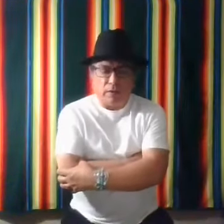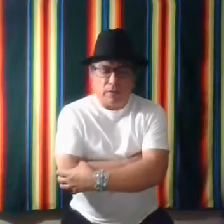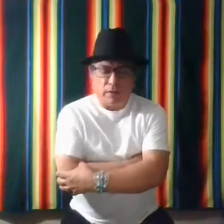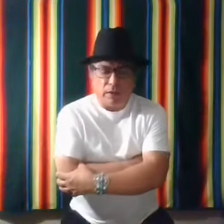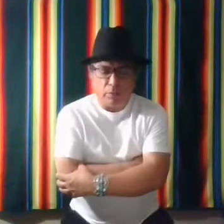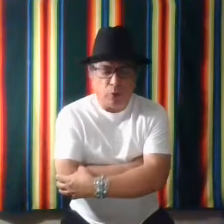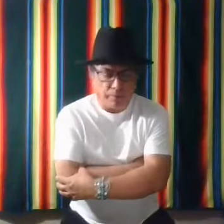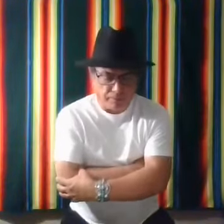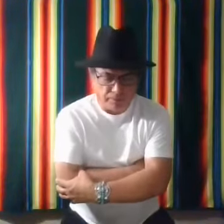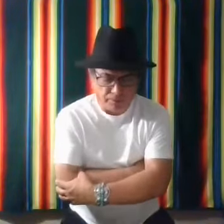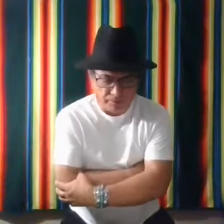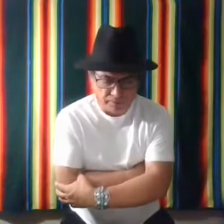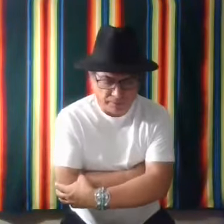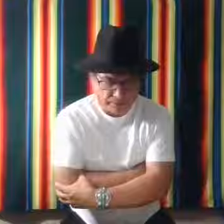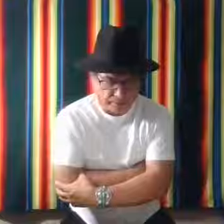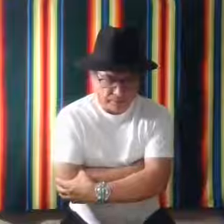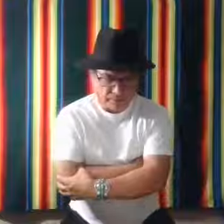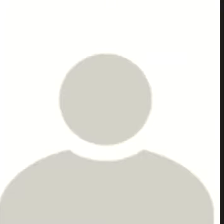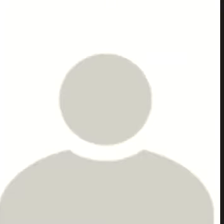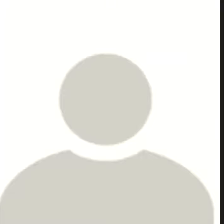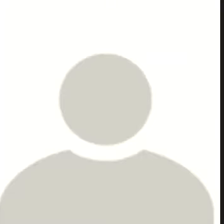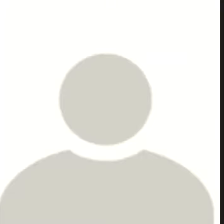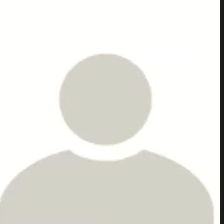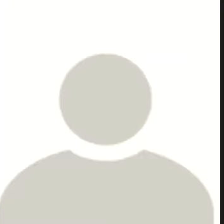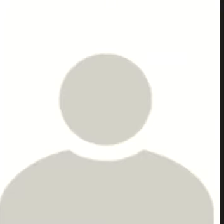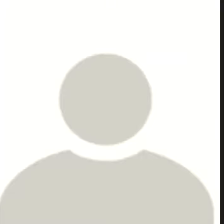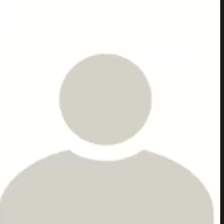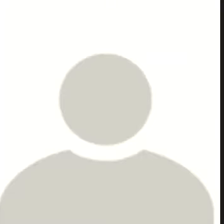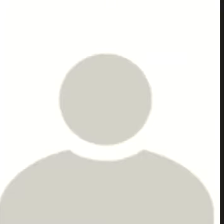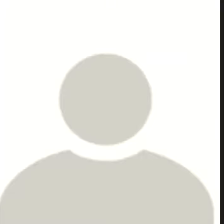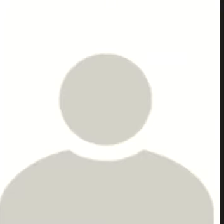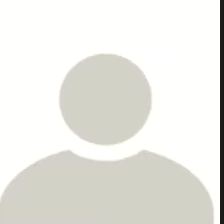Anymore. No, appreciate it. Thank you. No,